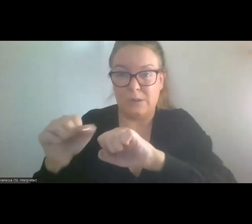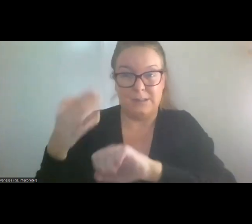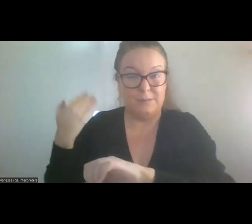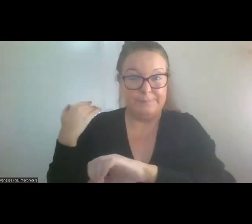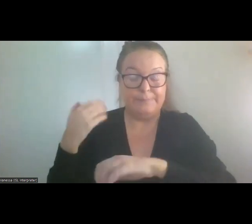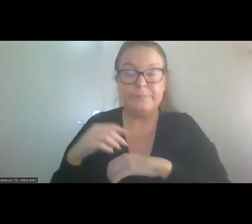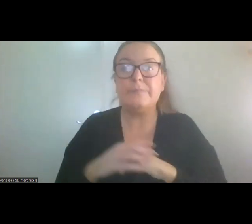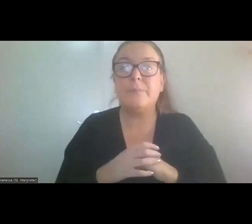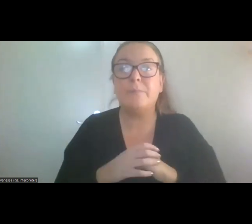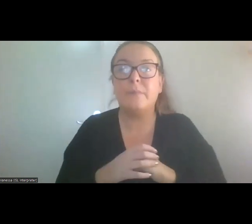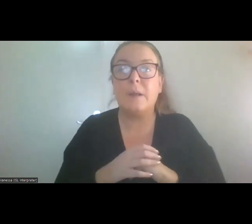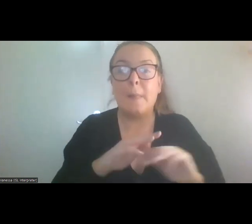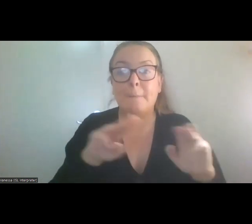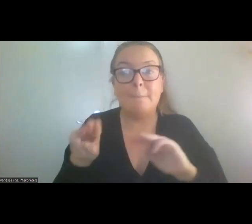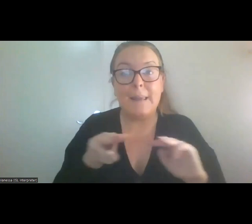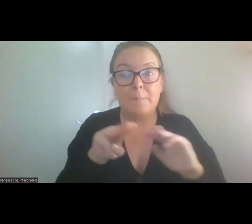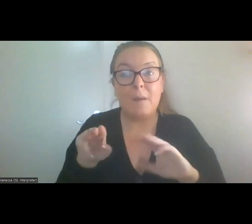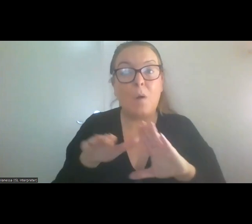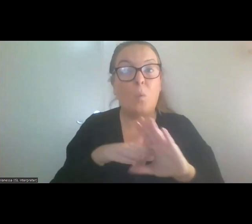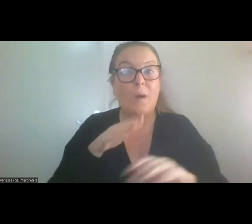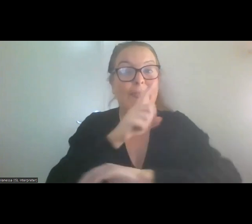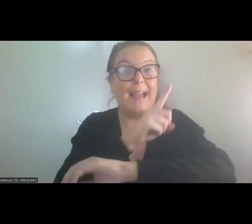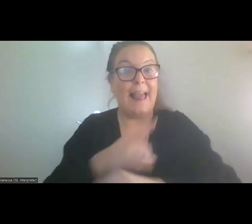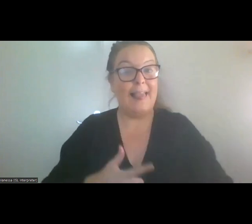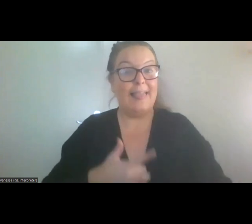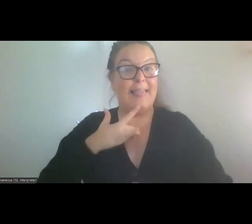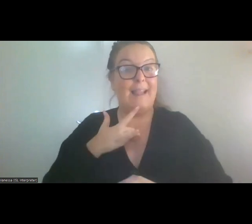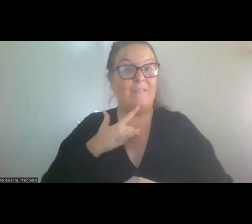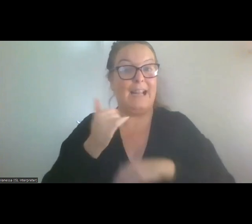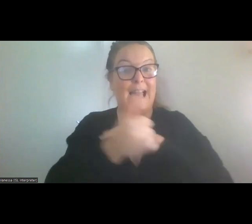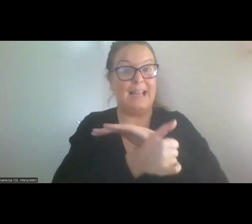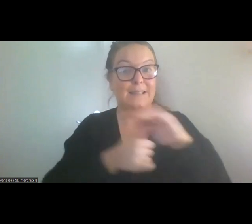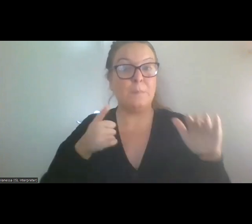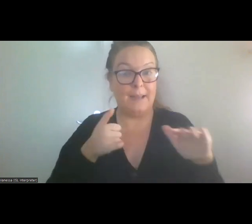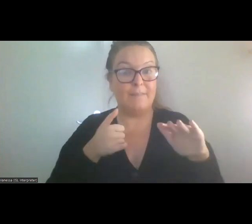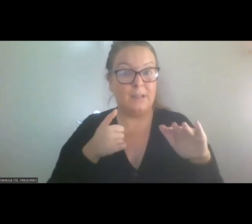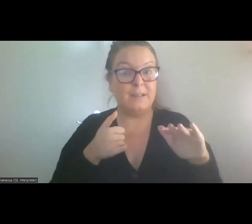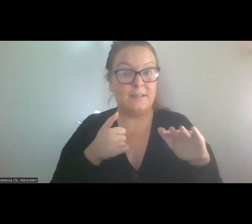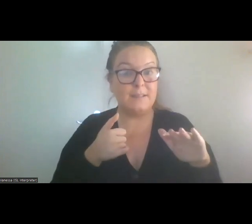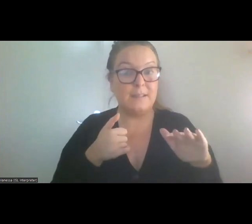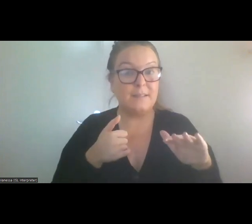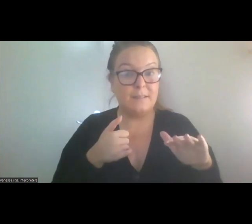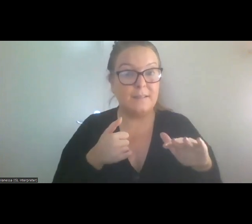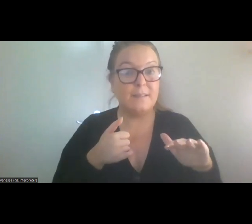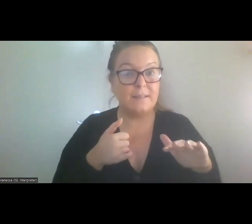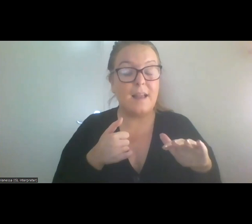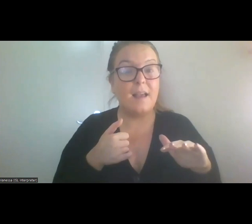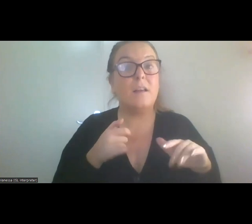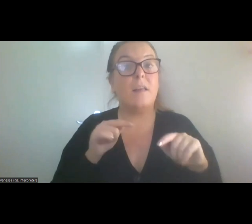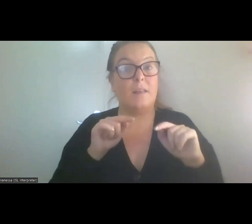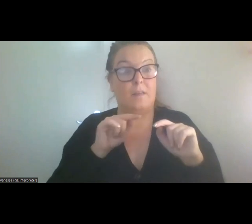with living experience are waiting